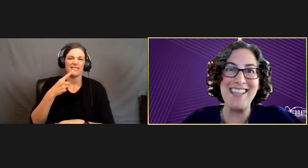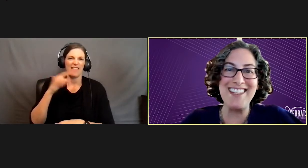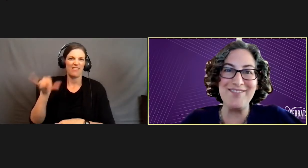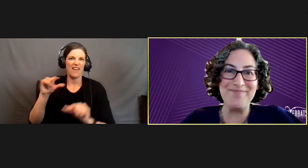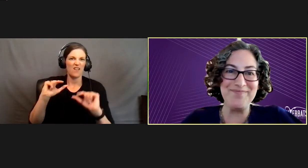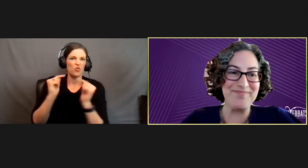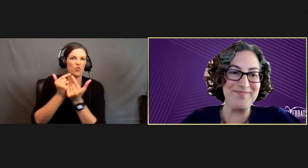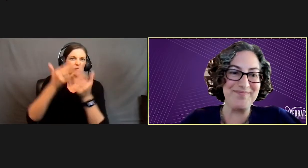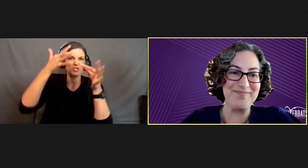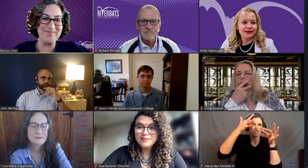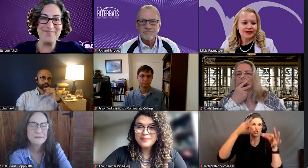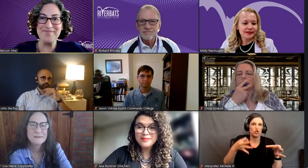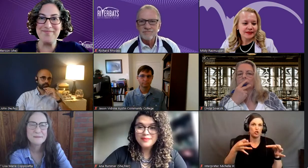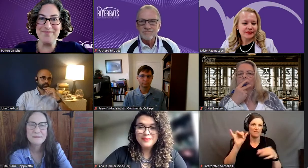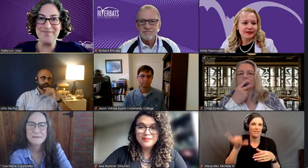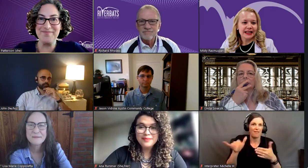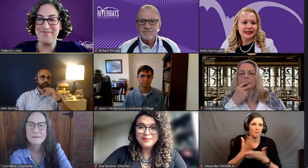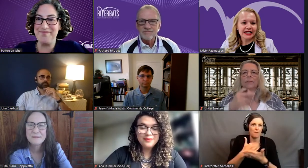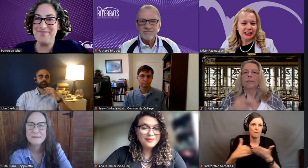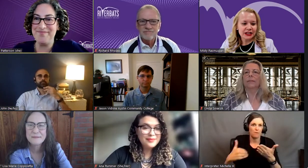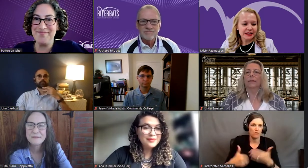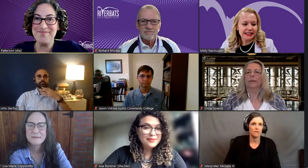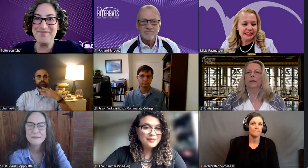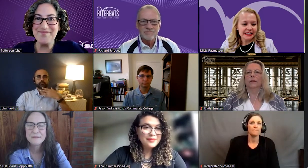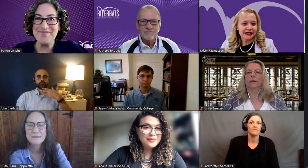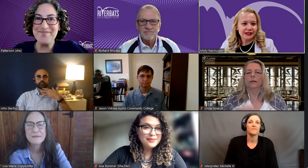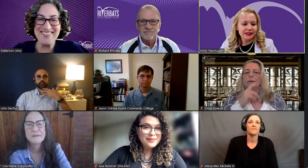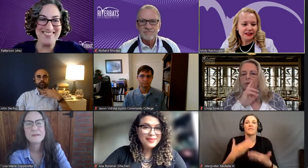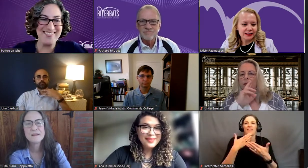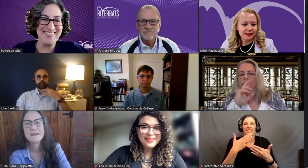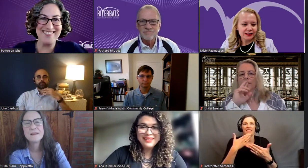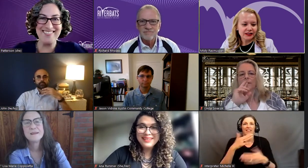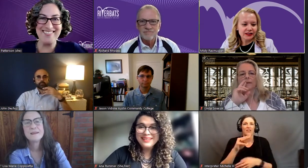determines that. Thank you, Misty.